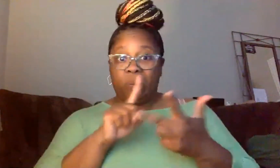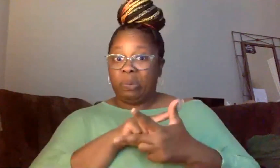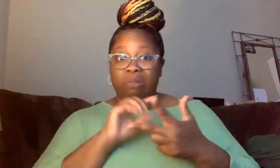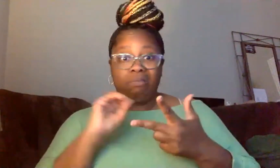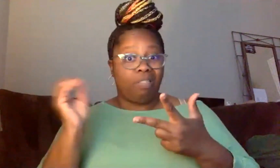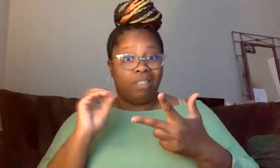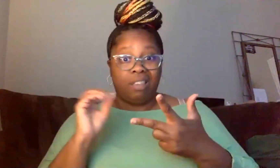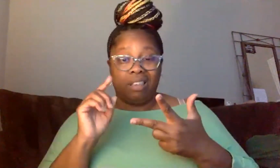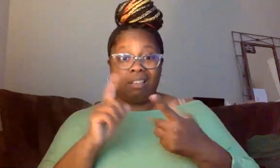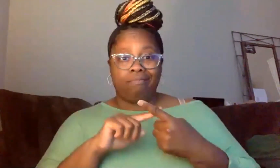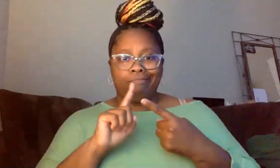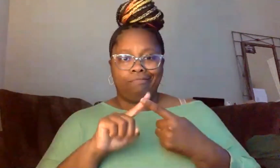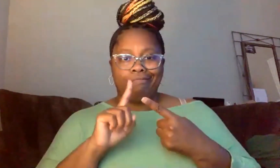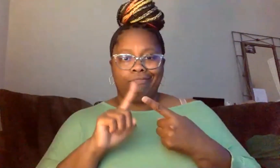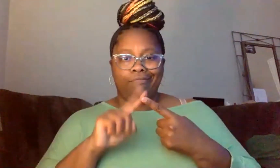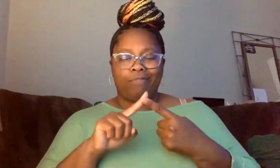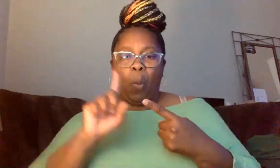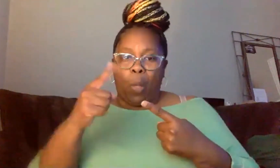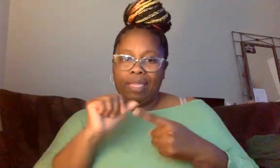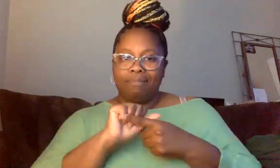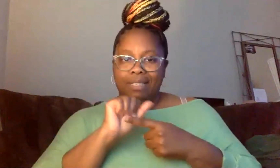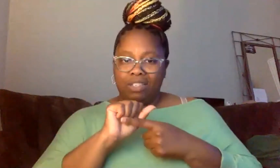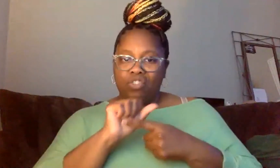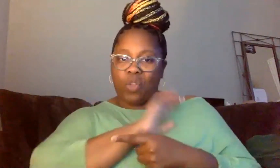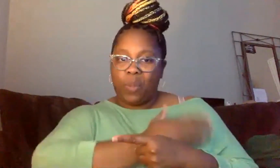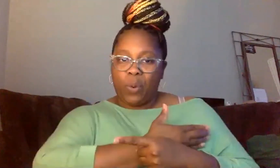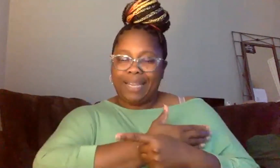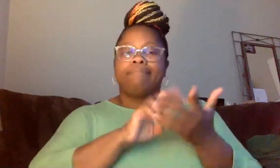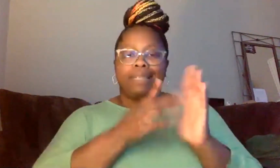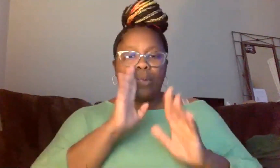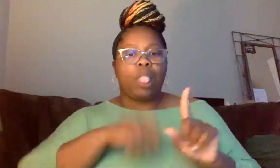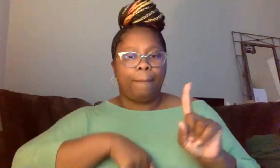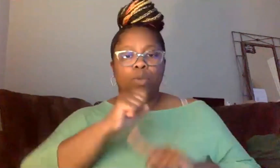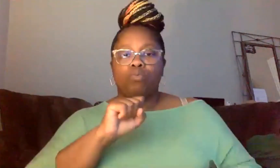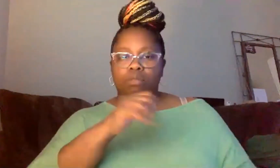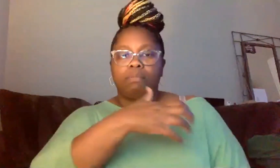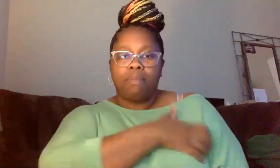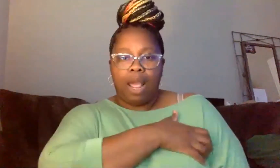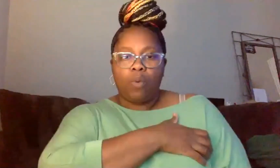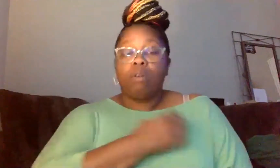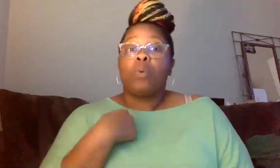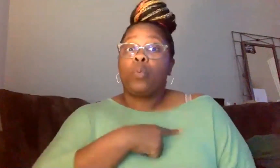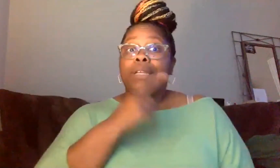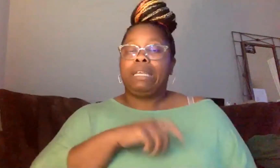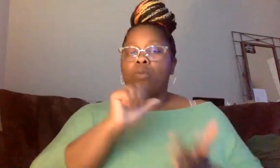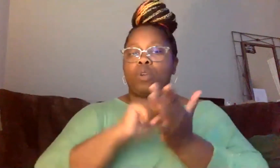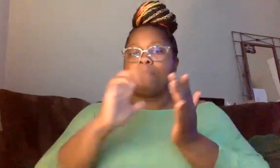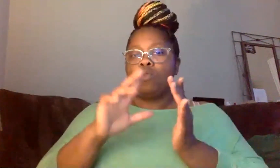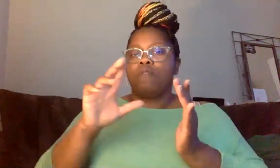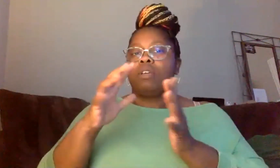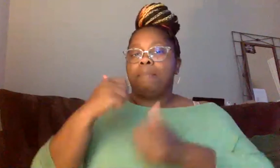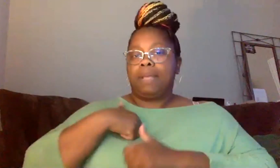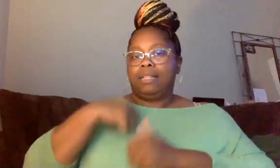before you abuse that power. So we absolutely need to demilitarize, but we need police living in the